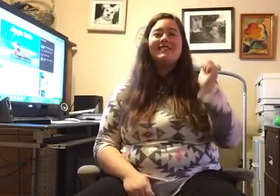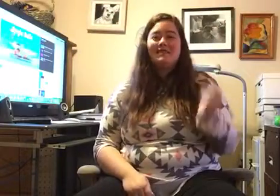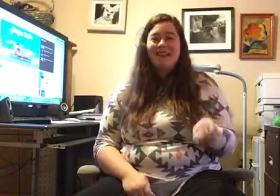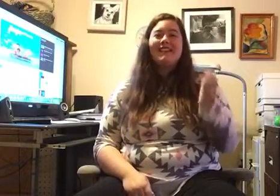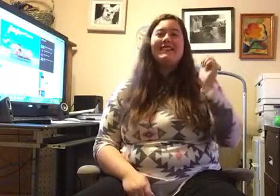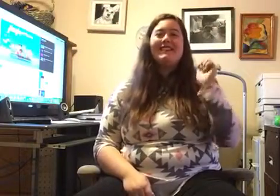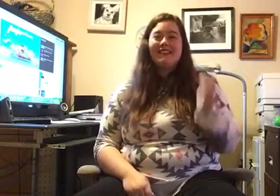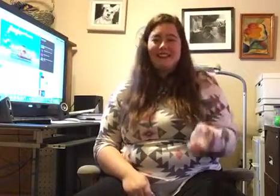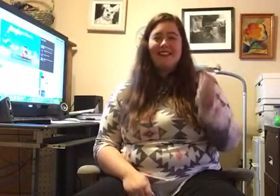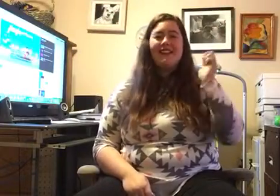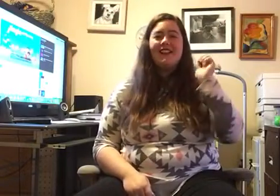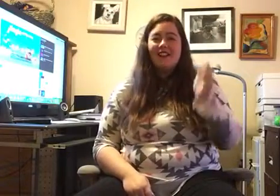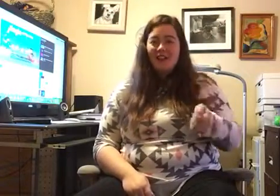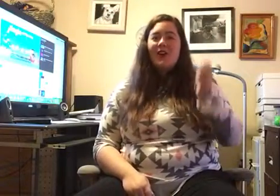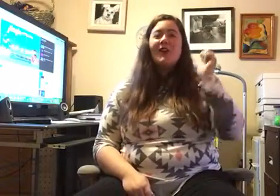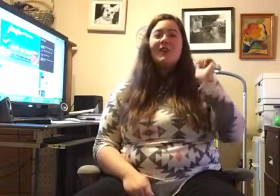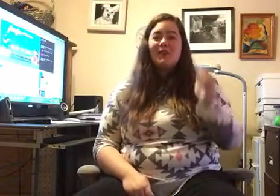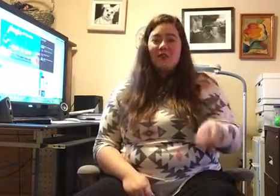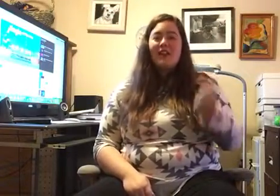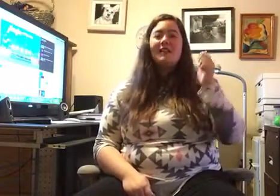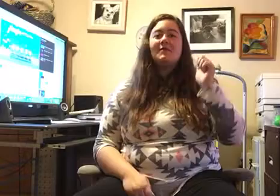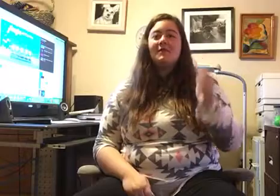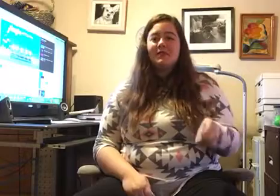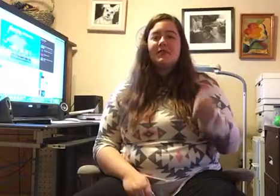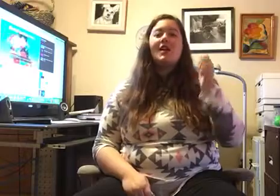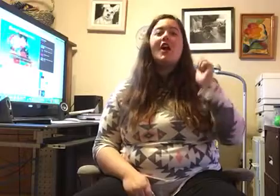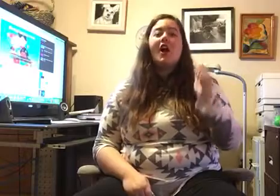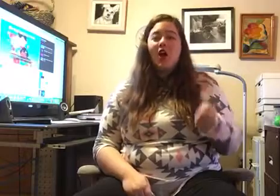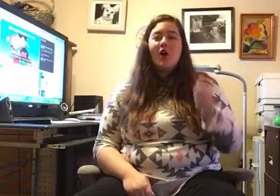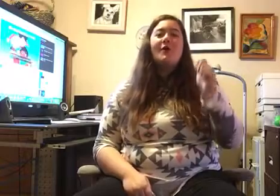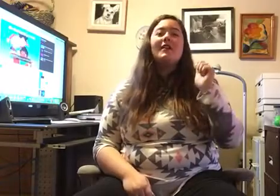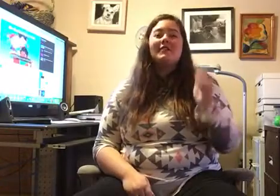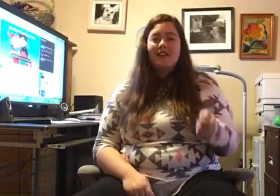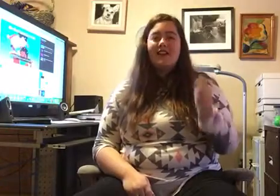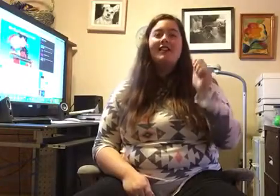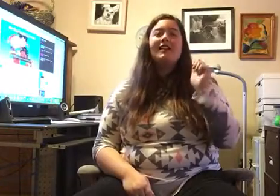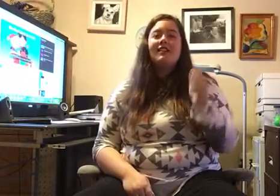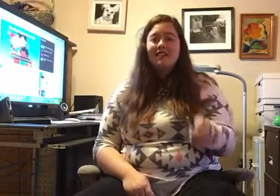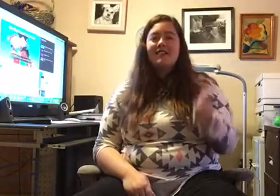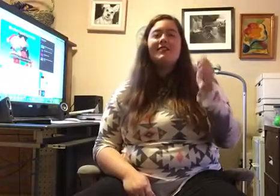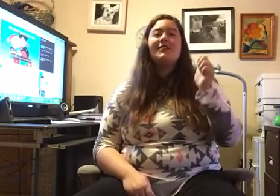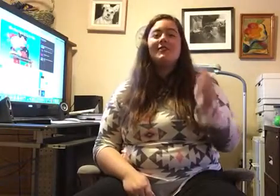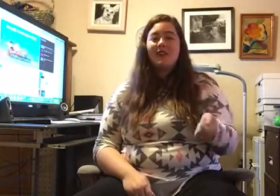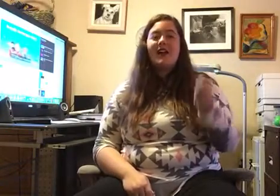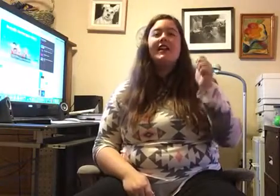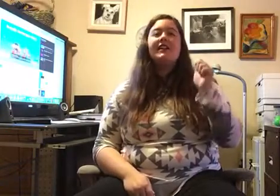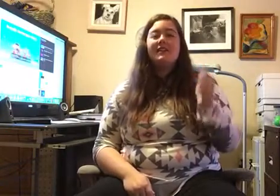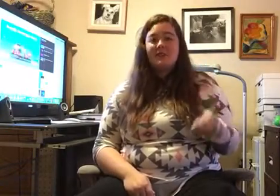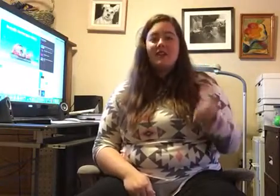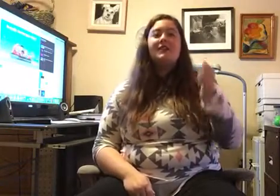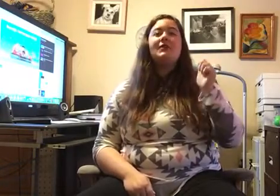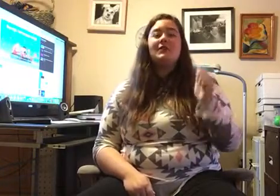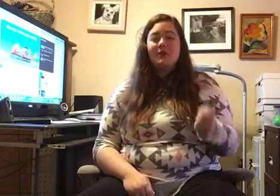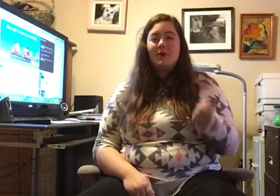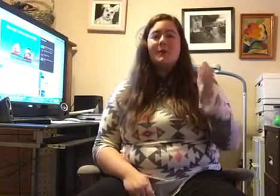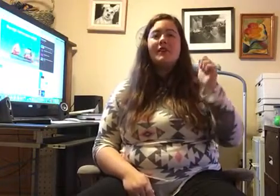bells, jingle all the way. The it is to ride and a one horse open